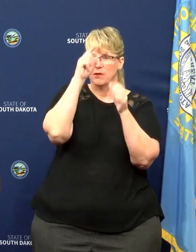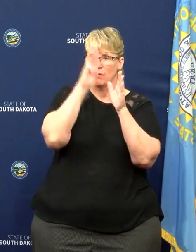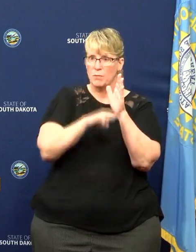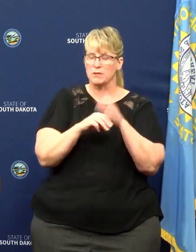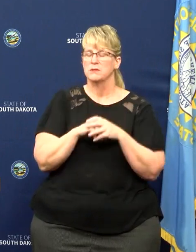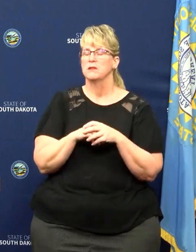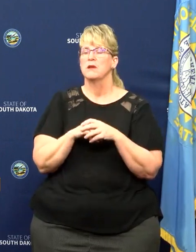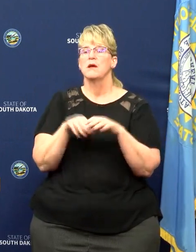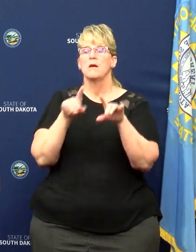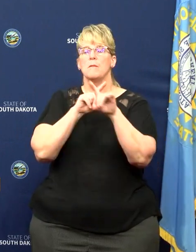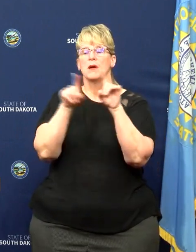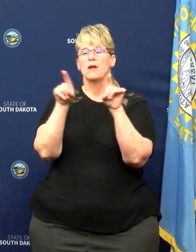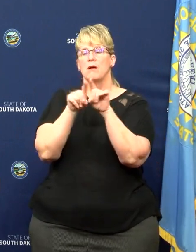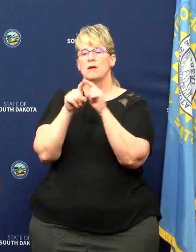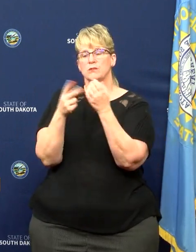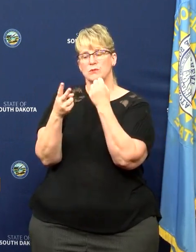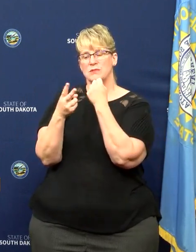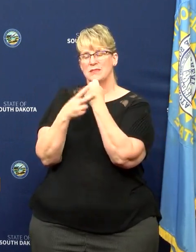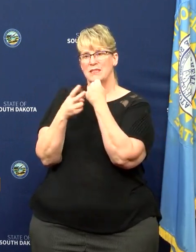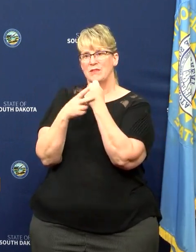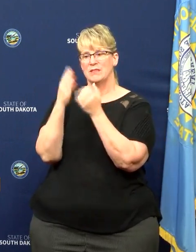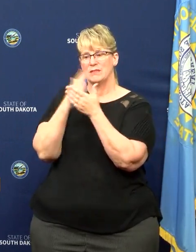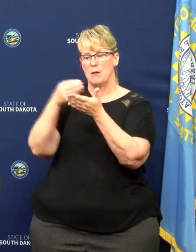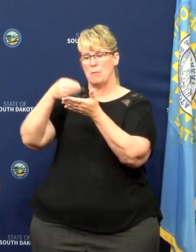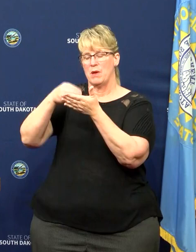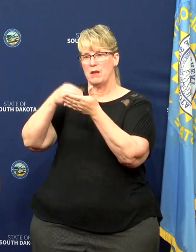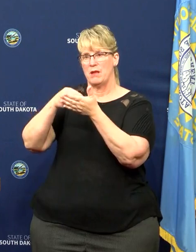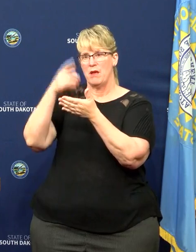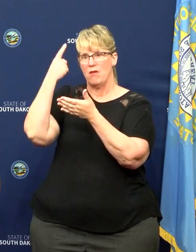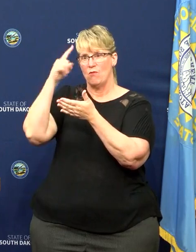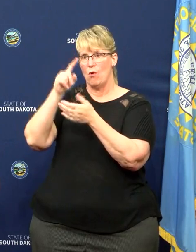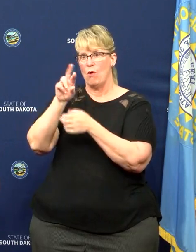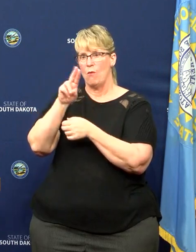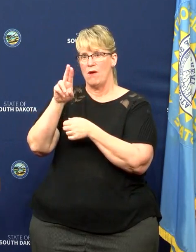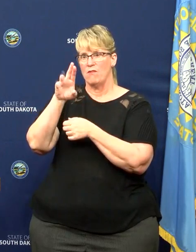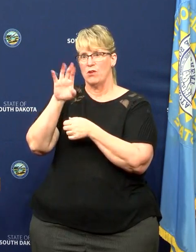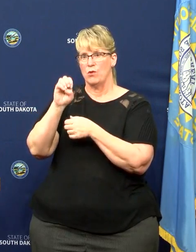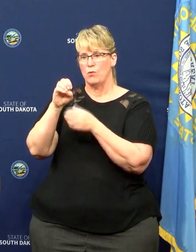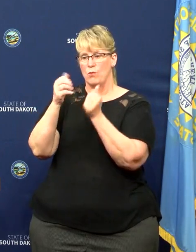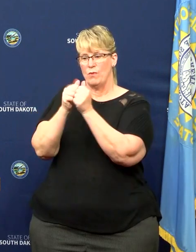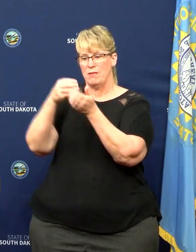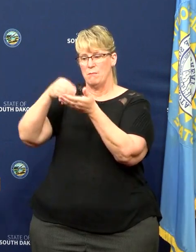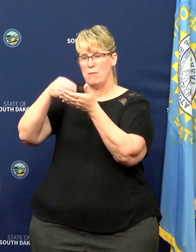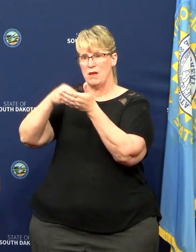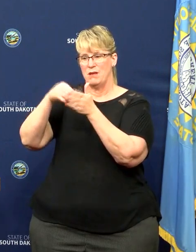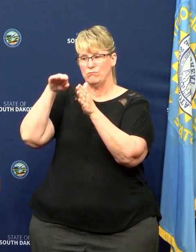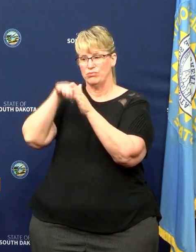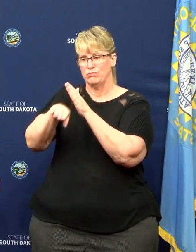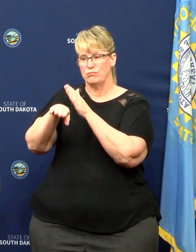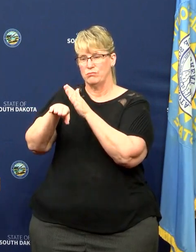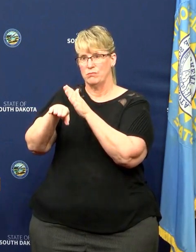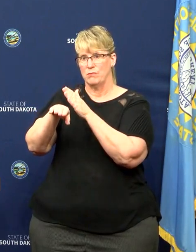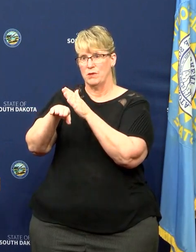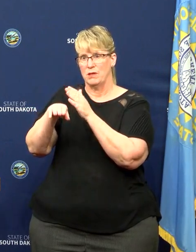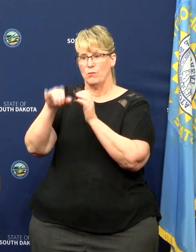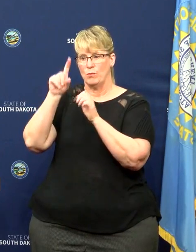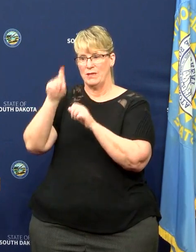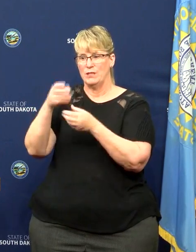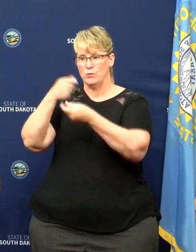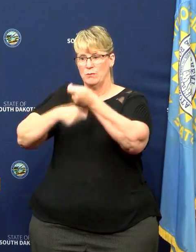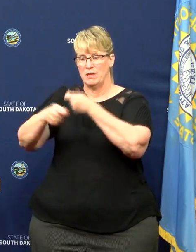saving some dollars that we could potentially use for revenue replacement should that flexibility be granted to us from the federal government.